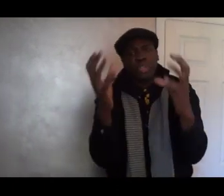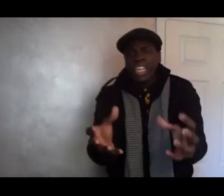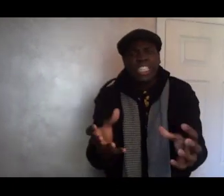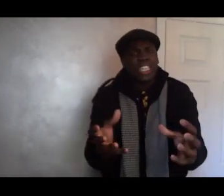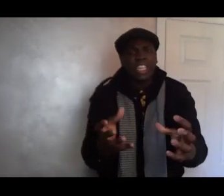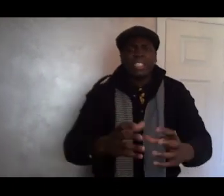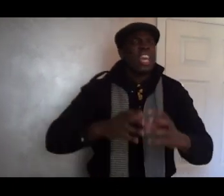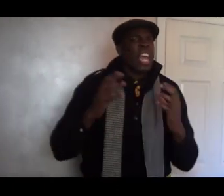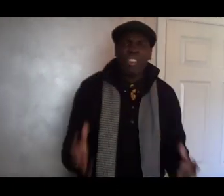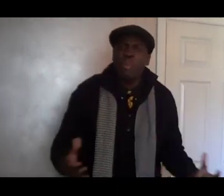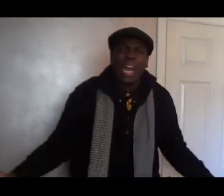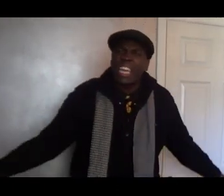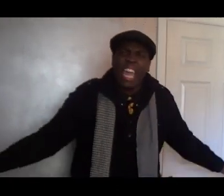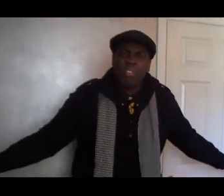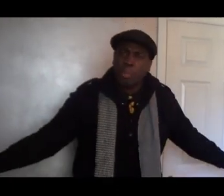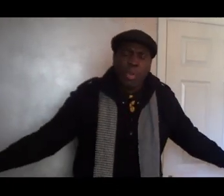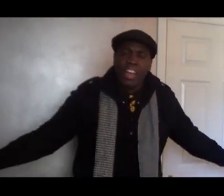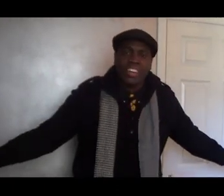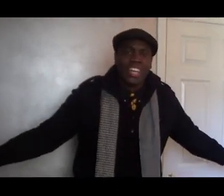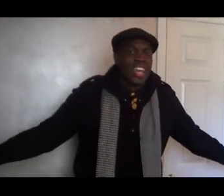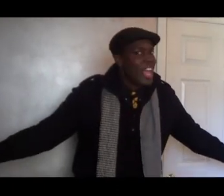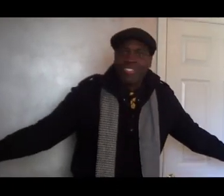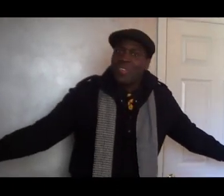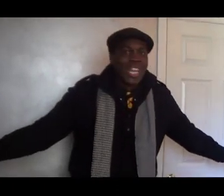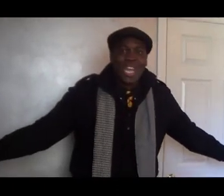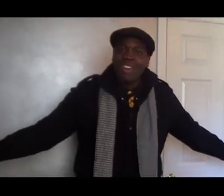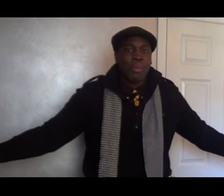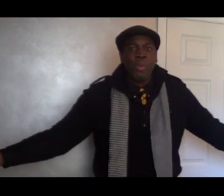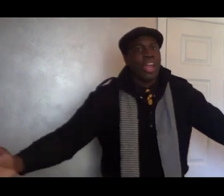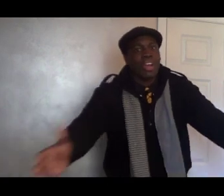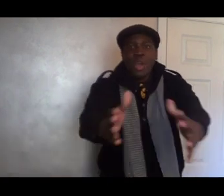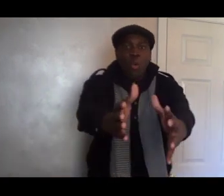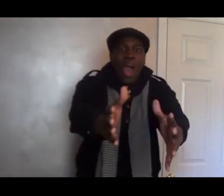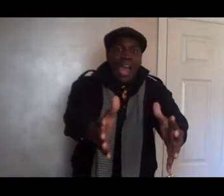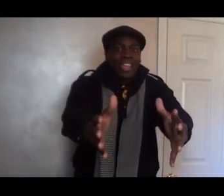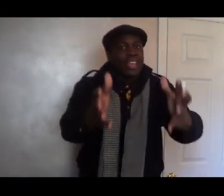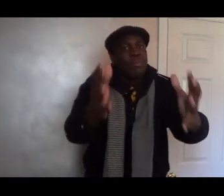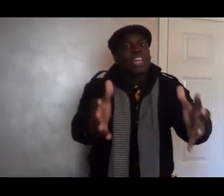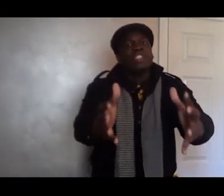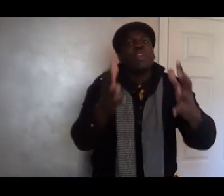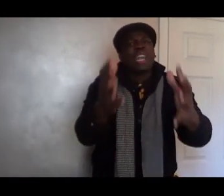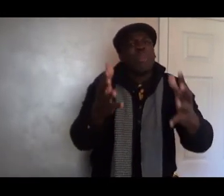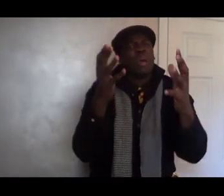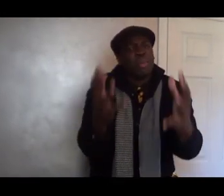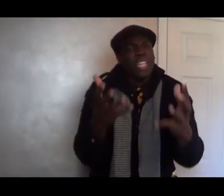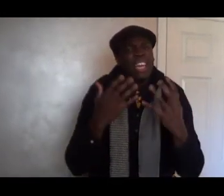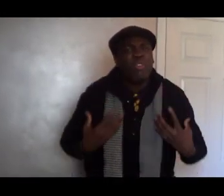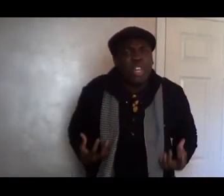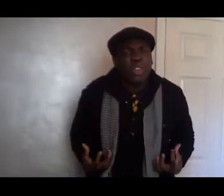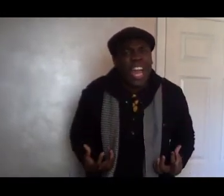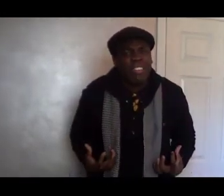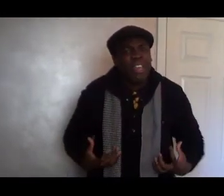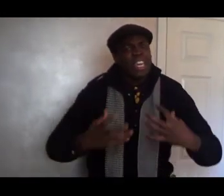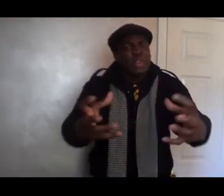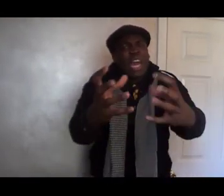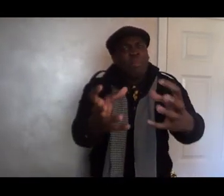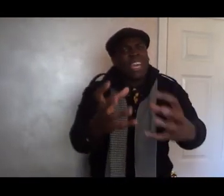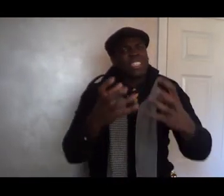religion is. Everybody can have a prayer. Everybody can have a prayer. Why? Because you got to make a plea over your life. You got to make a